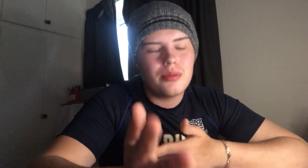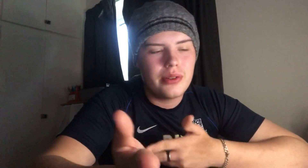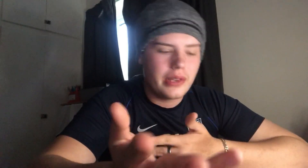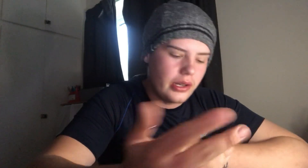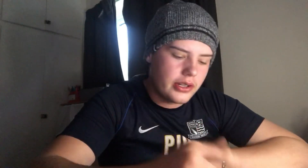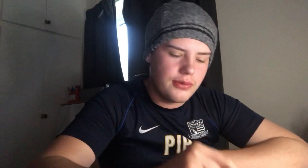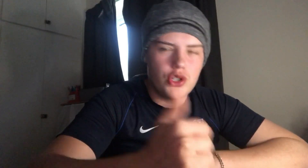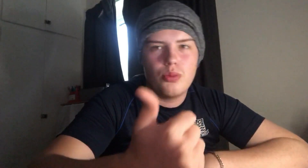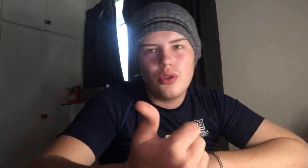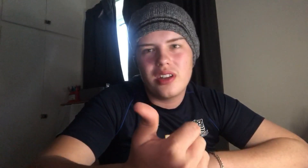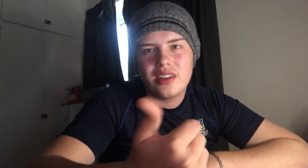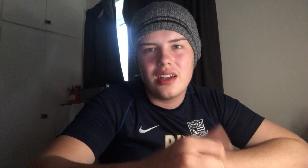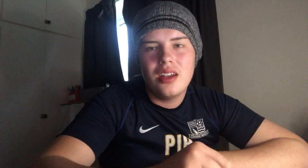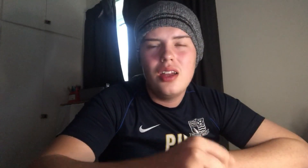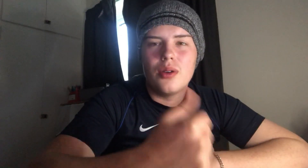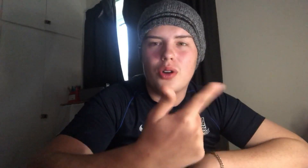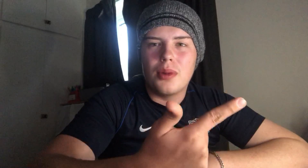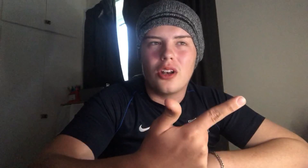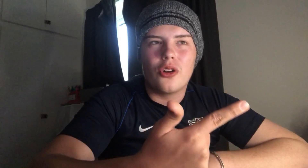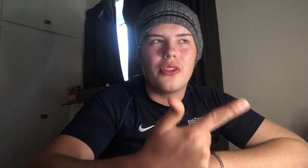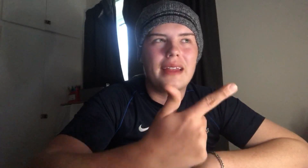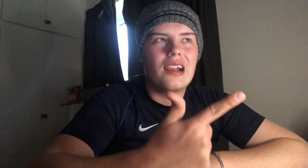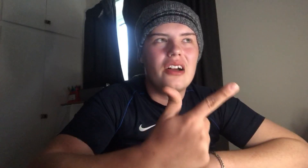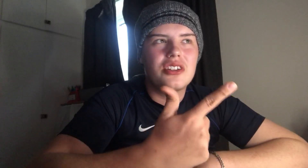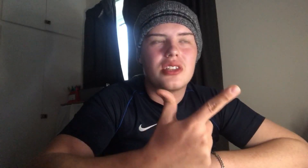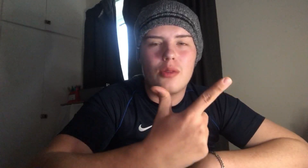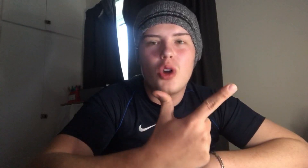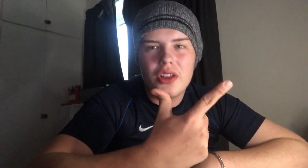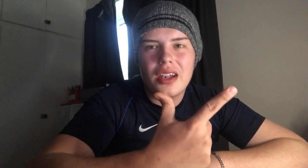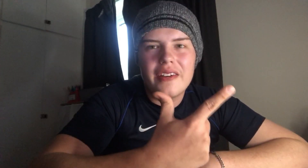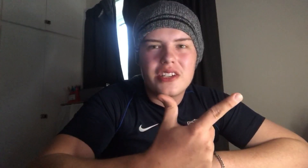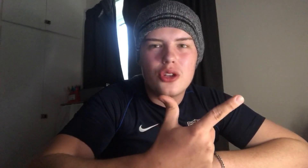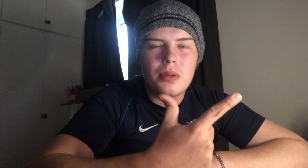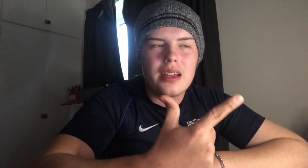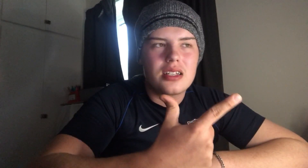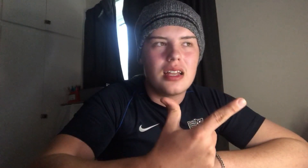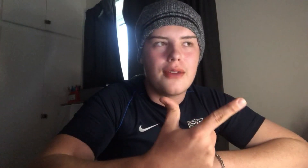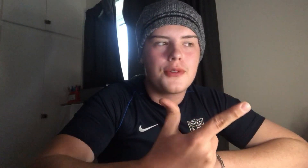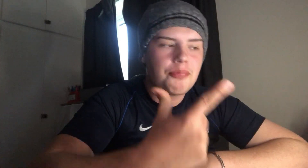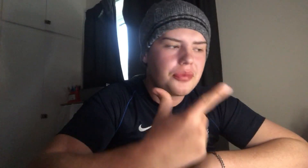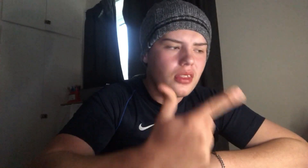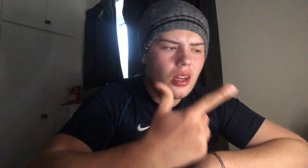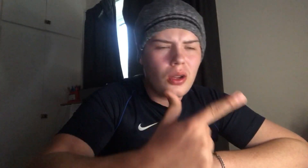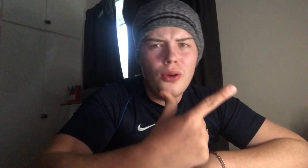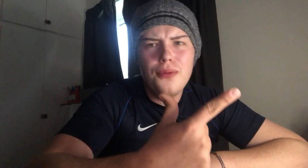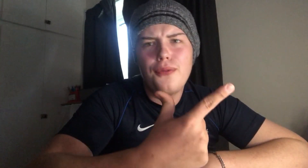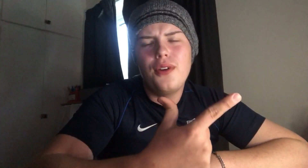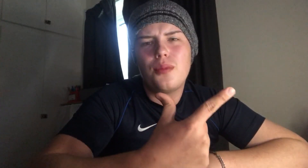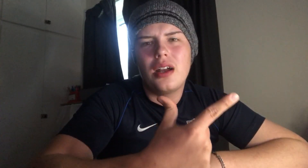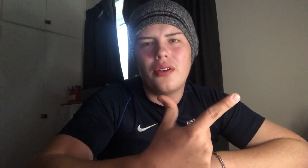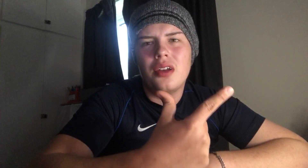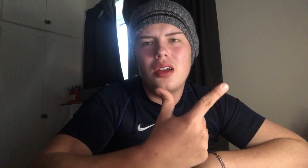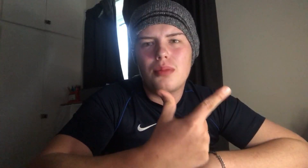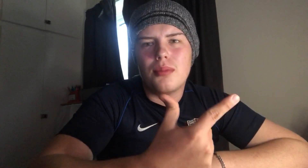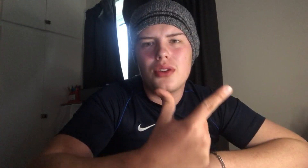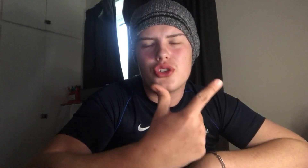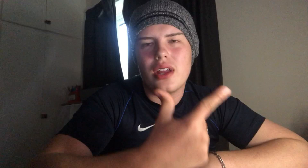what? We've got the likes of John White there. We've got McLaughlin. They were the last two players left of the Phil Brown promotion